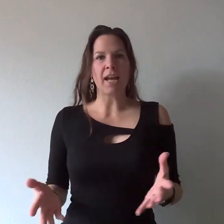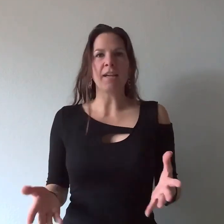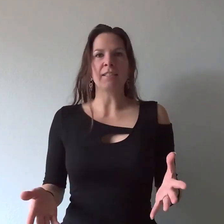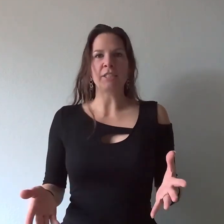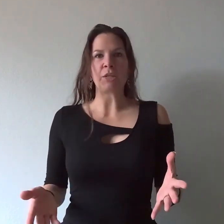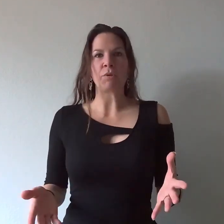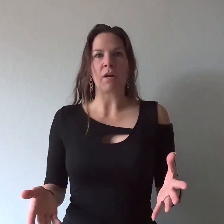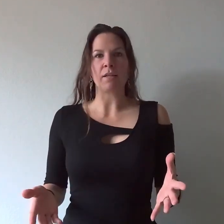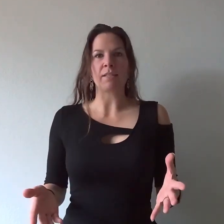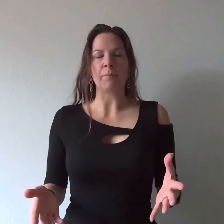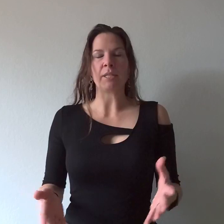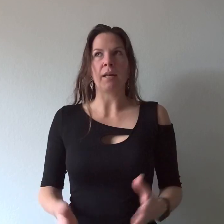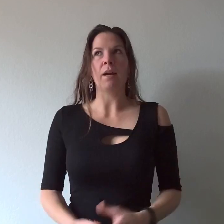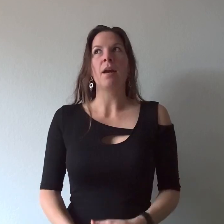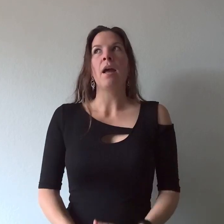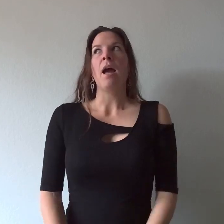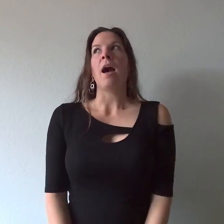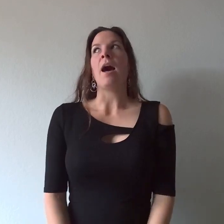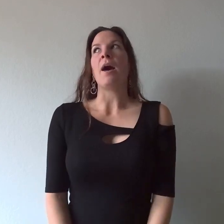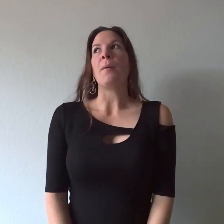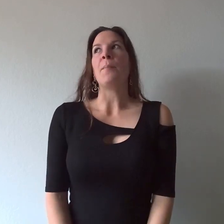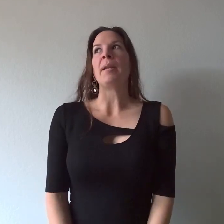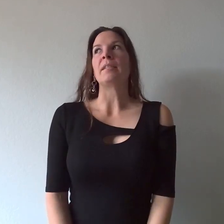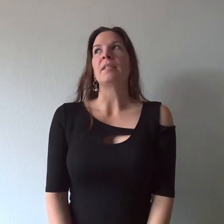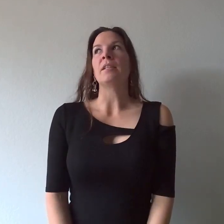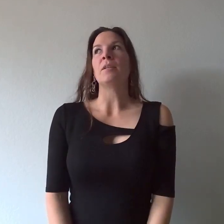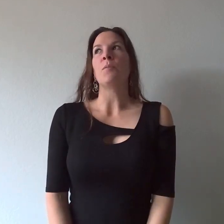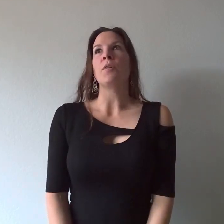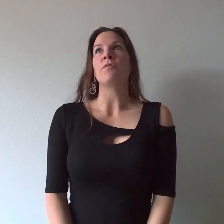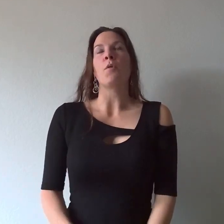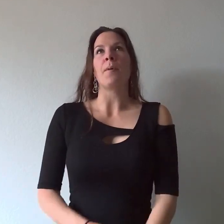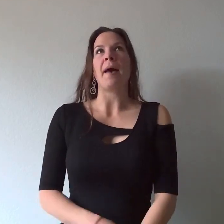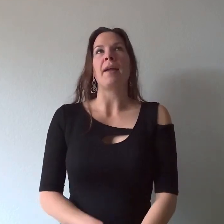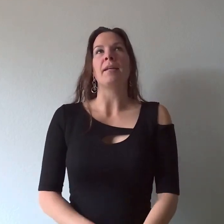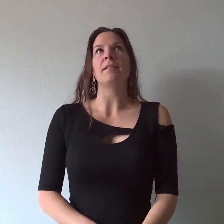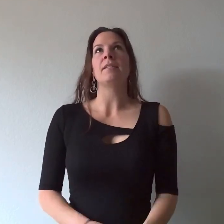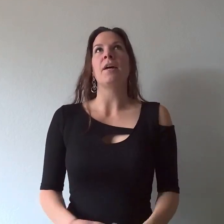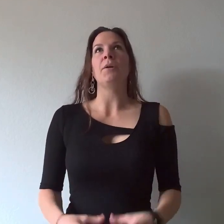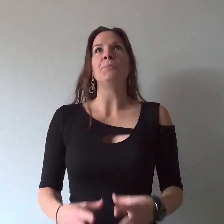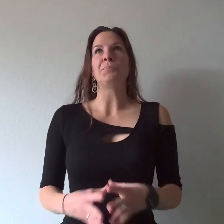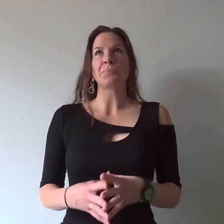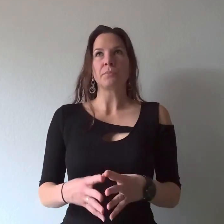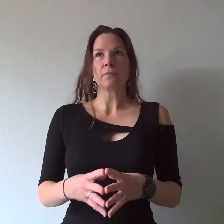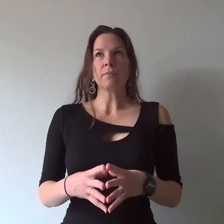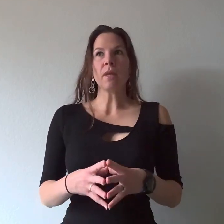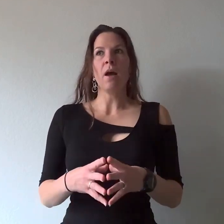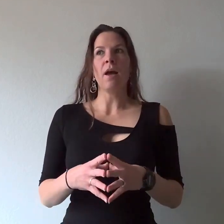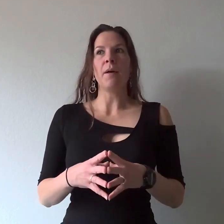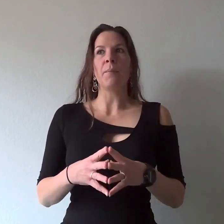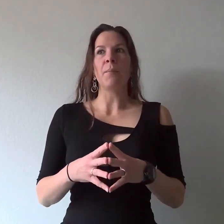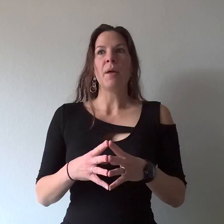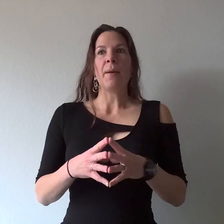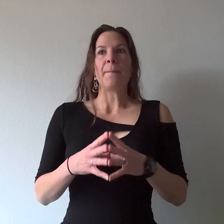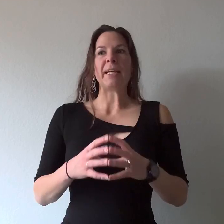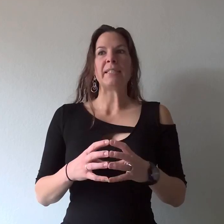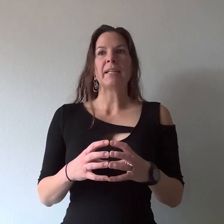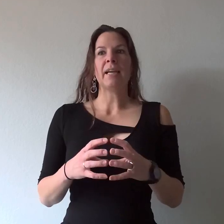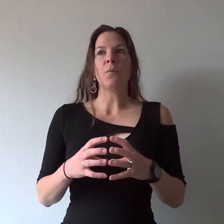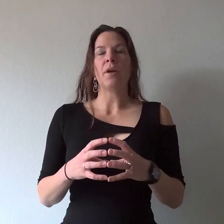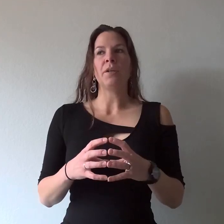kind of the general concept here but it's a little more formatted so um basically I want you